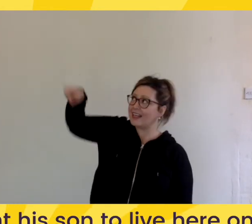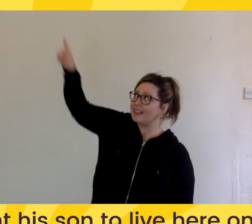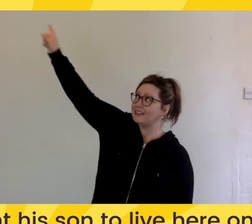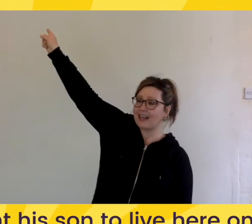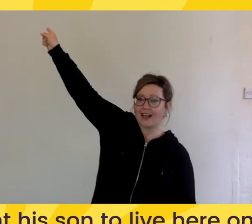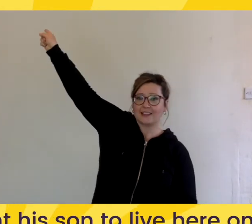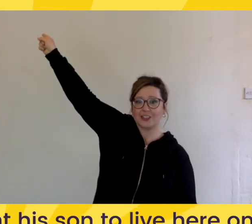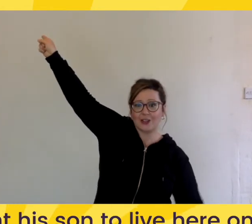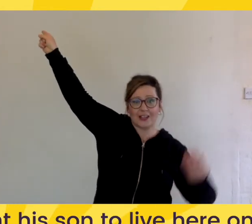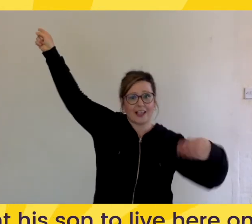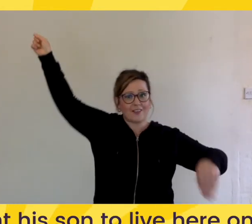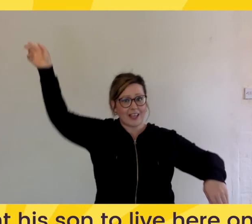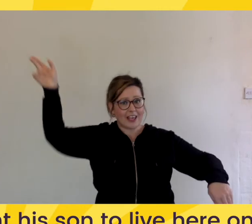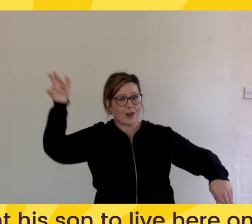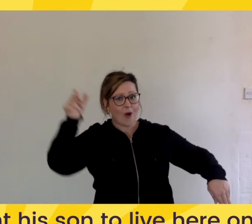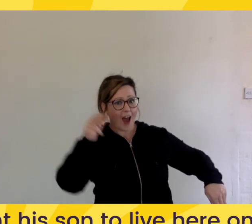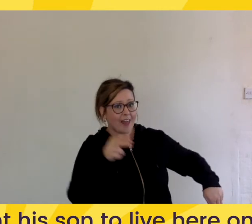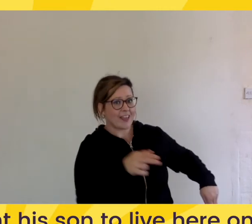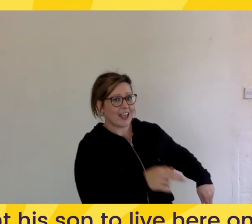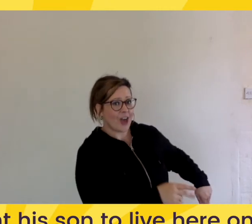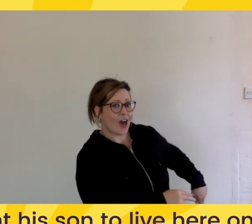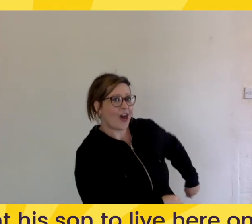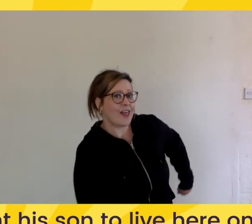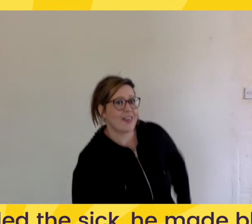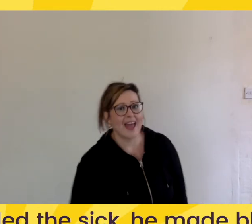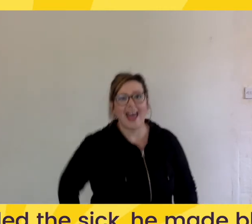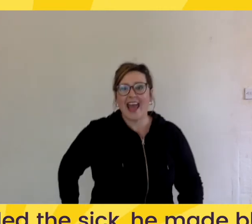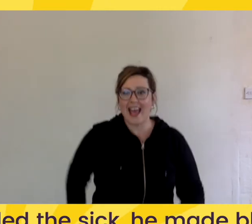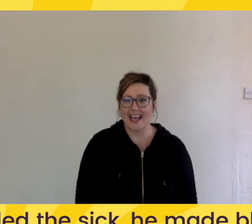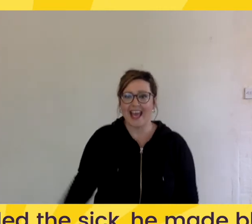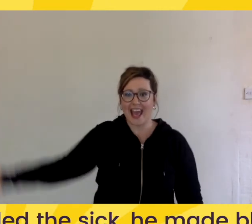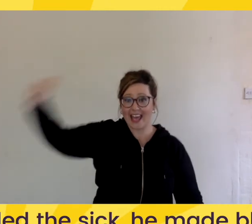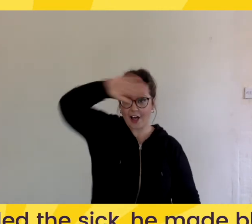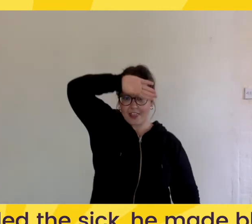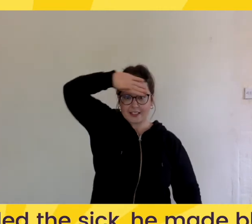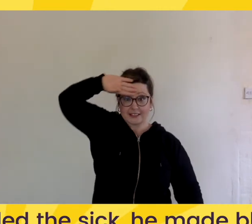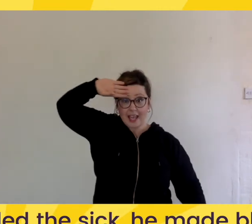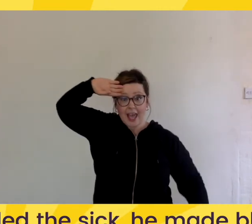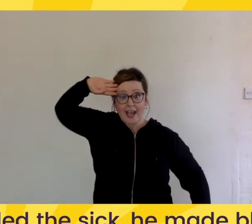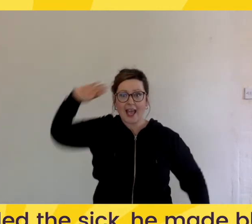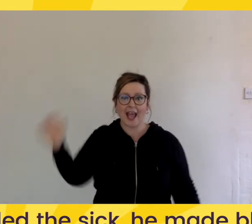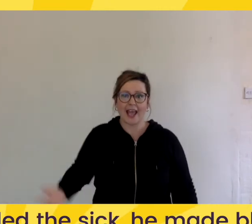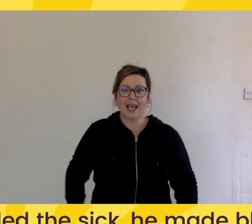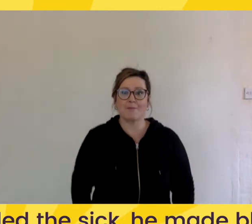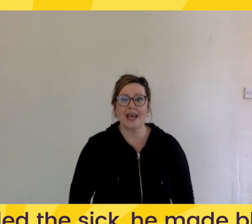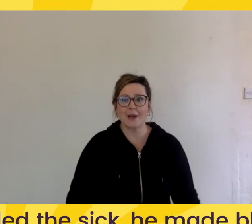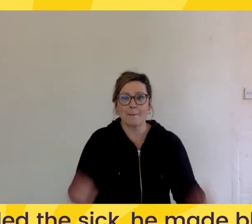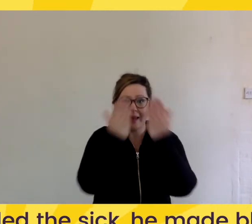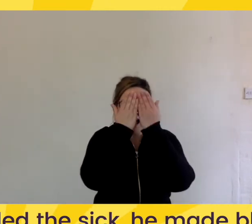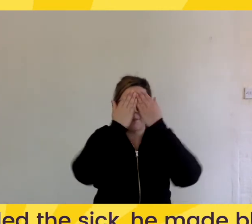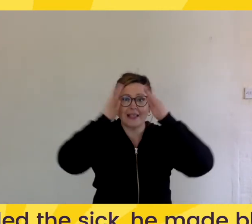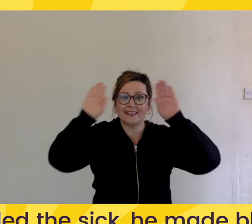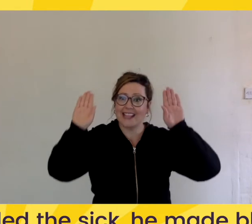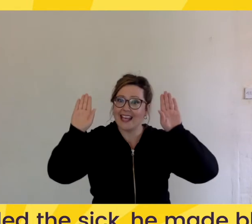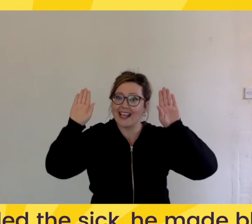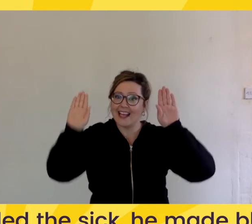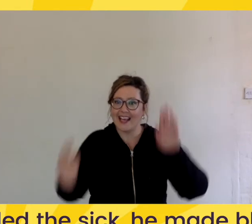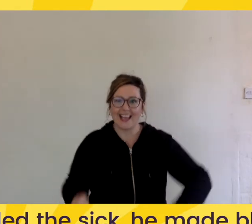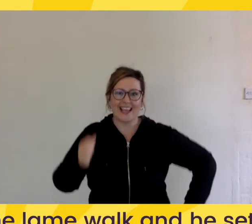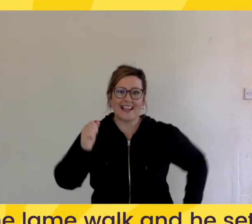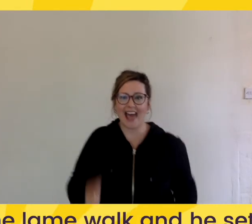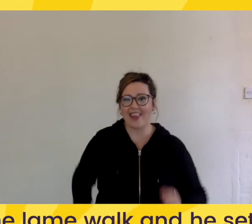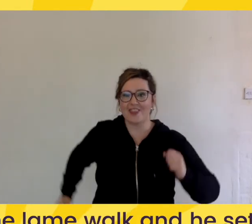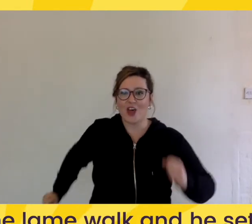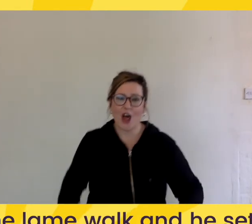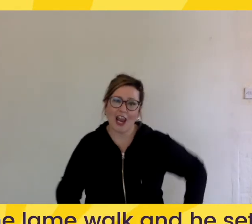sent His Son to live here on the earth He healed the sick, He made blind men see